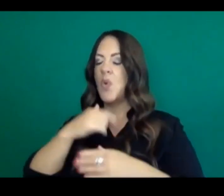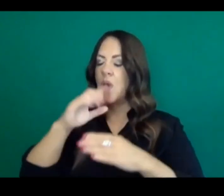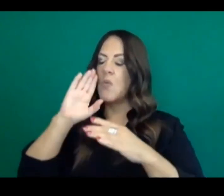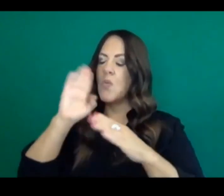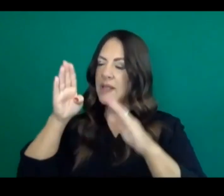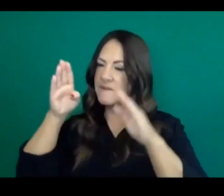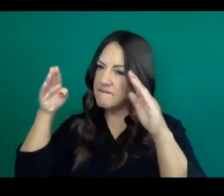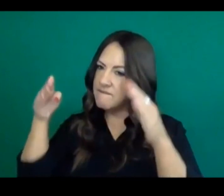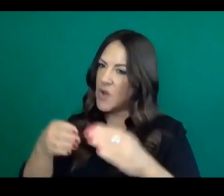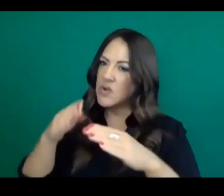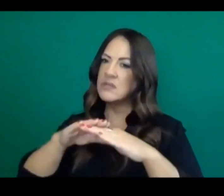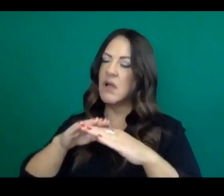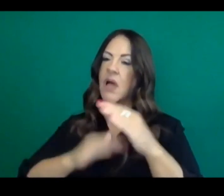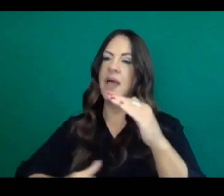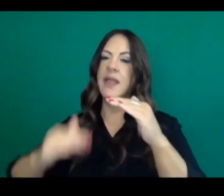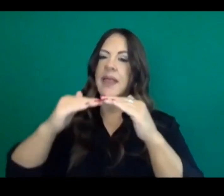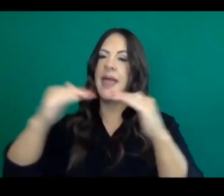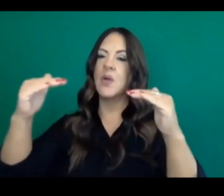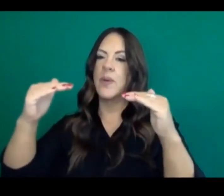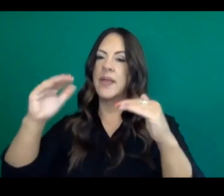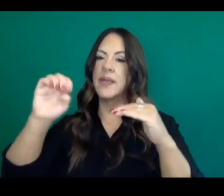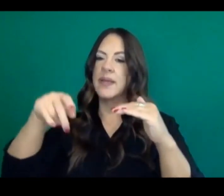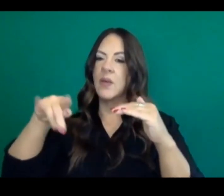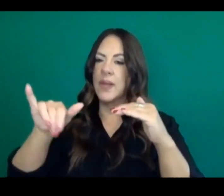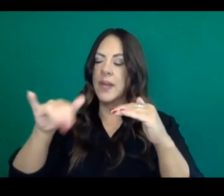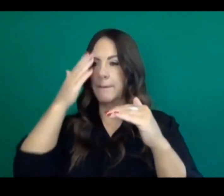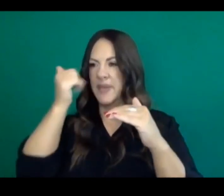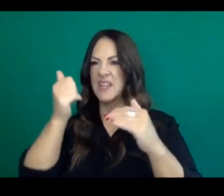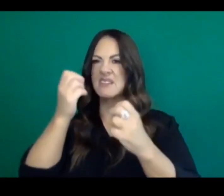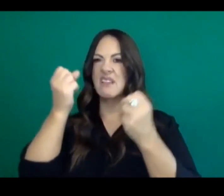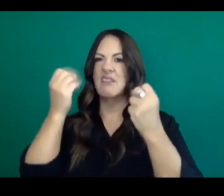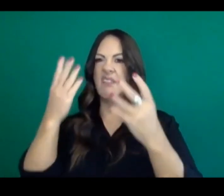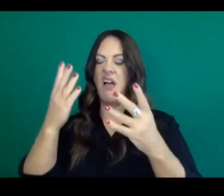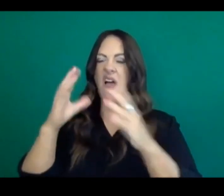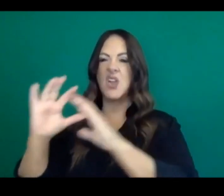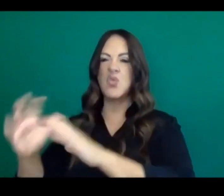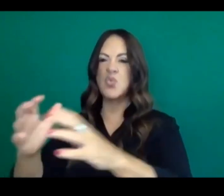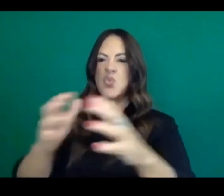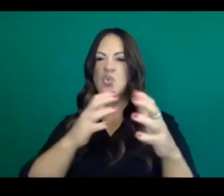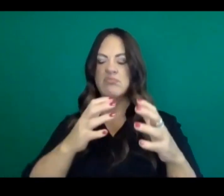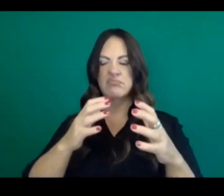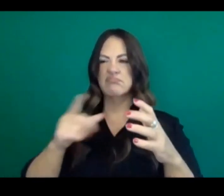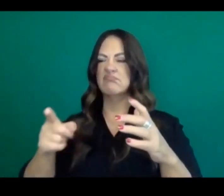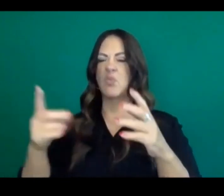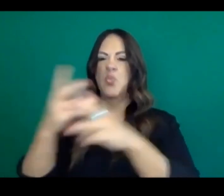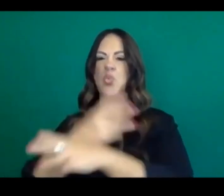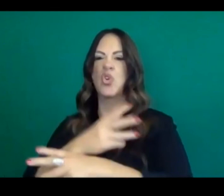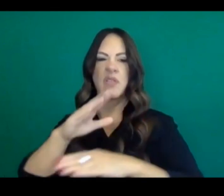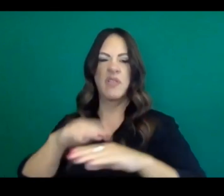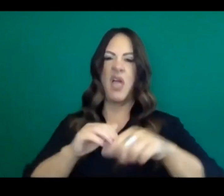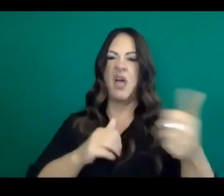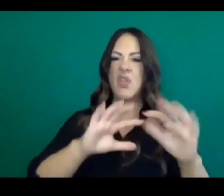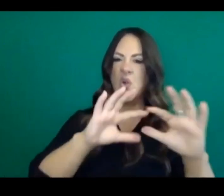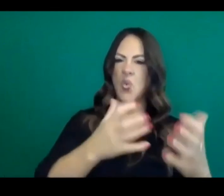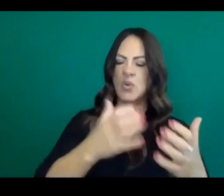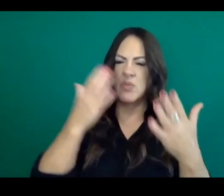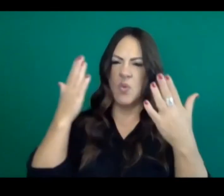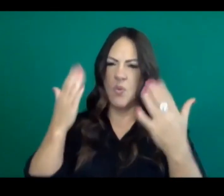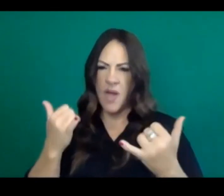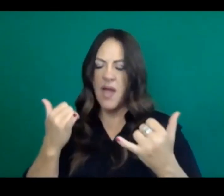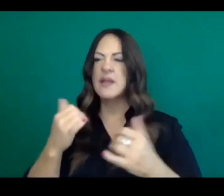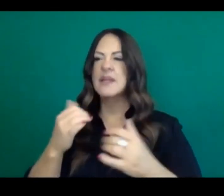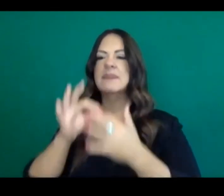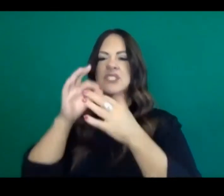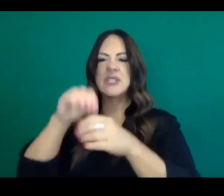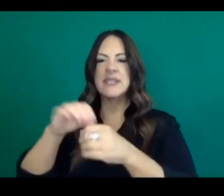many of our, uh, disproportionately impacted populations work in some, many of the business sectors